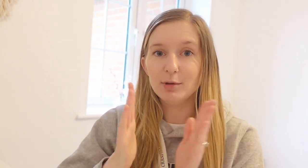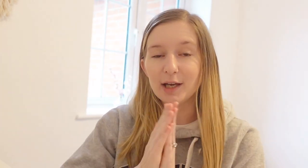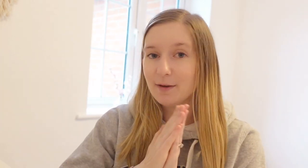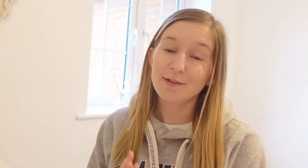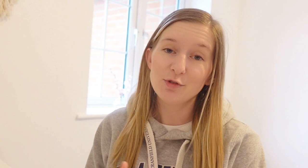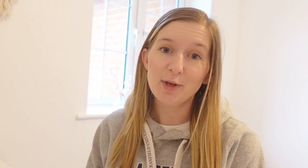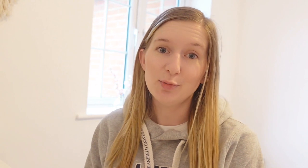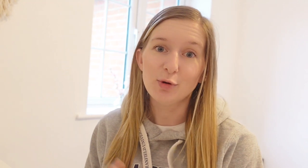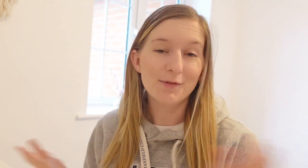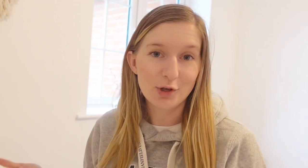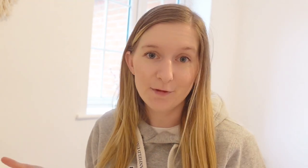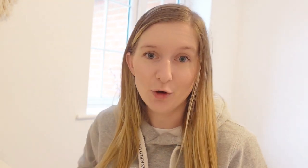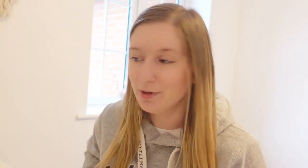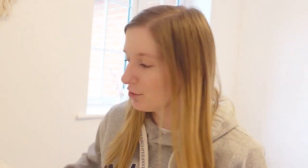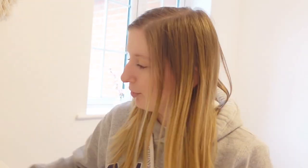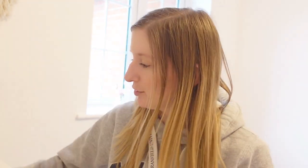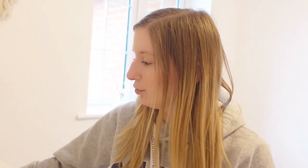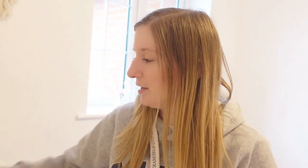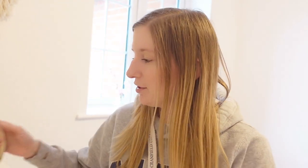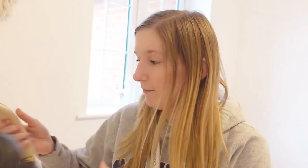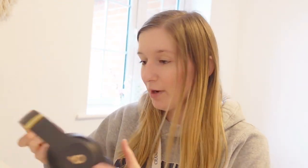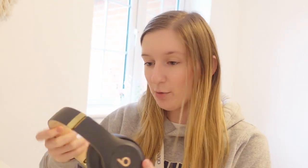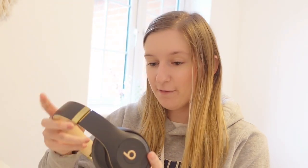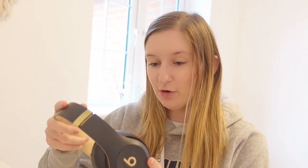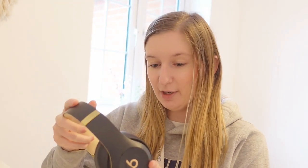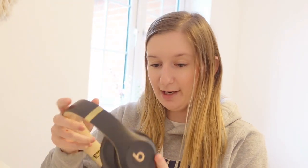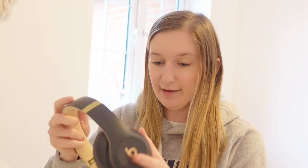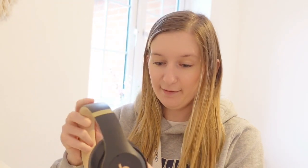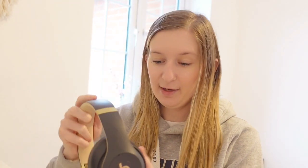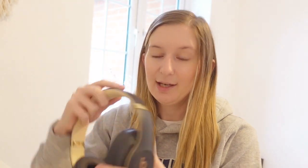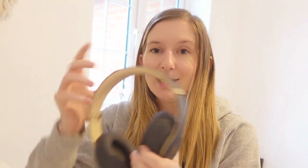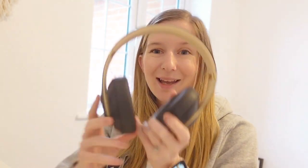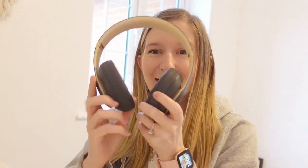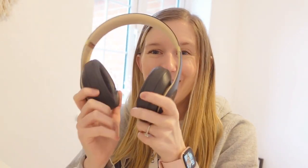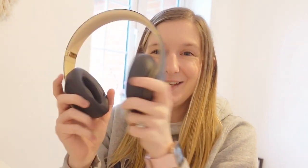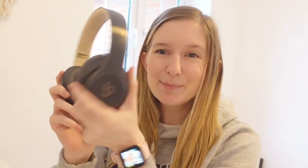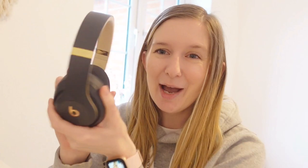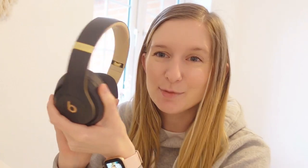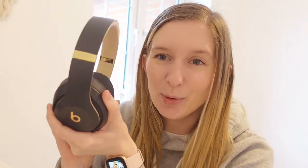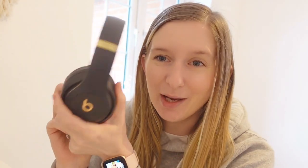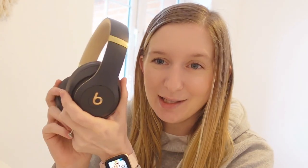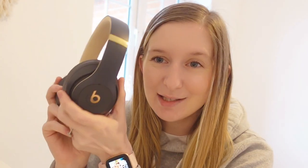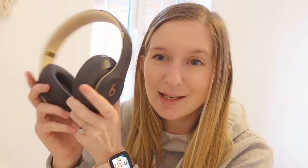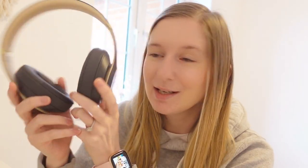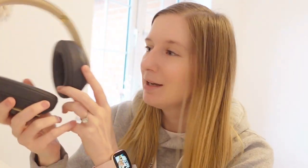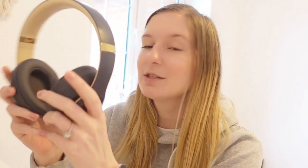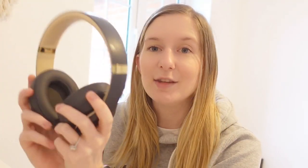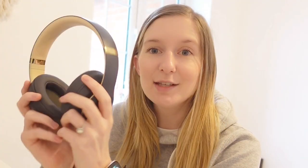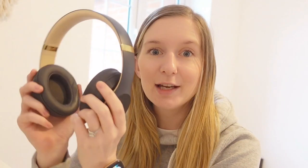communicate face to face with people obviously on the phone that's not possible and so for when I'm on the phone I have these bad boys so these are like